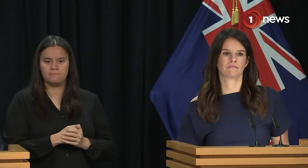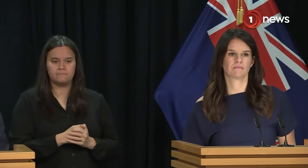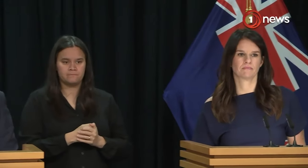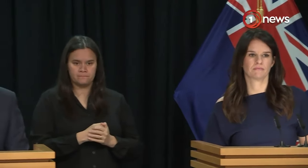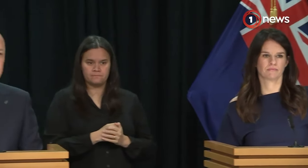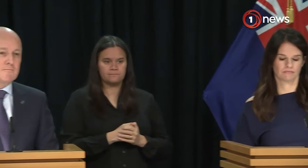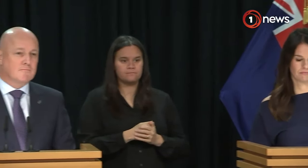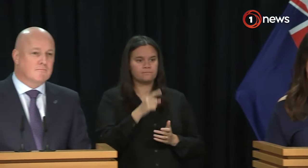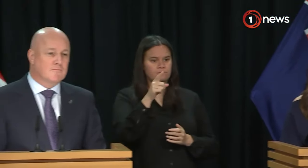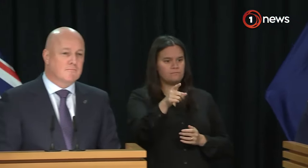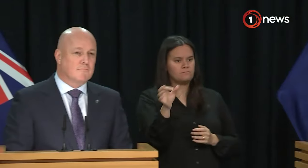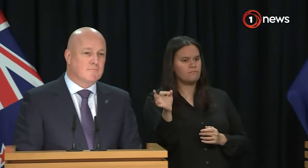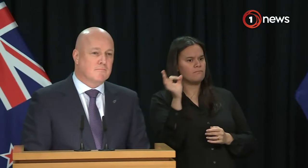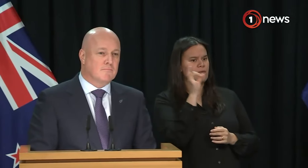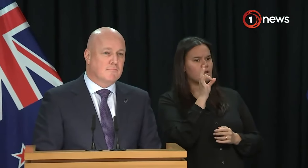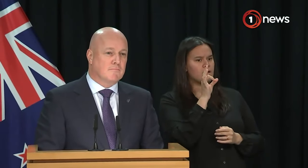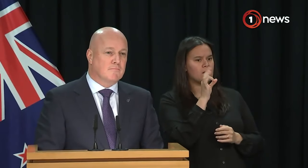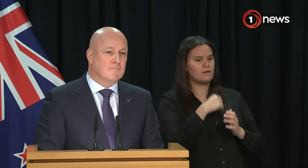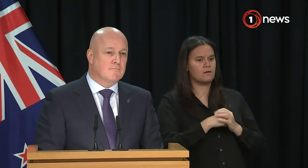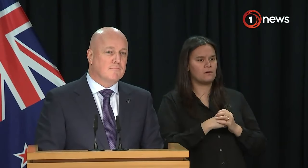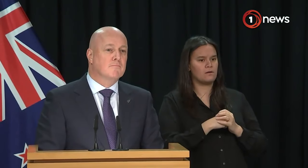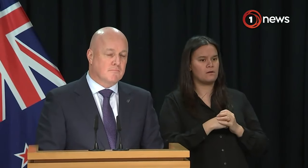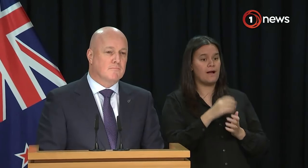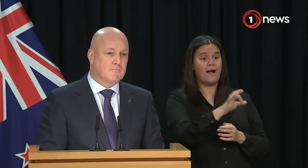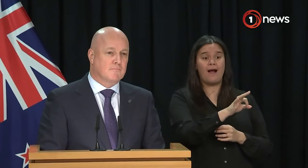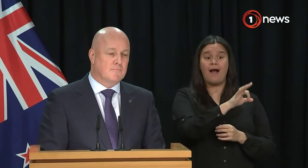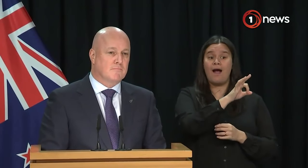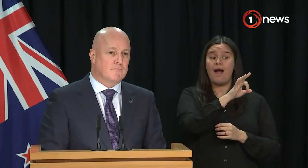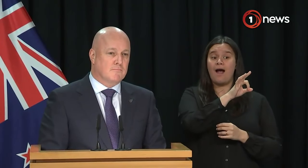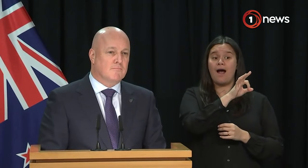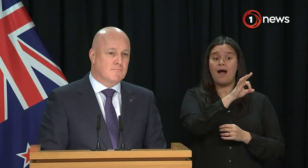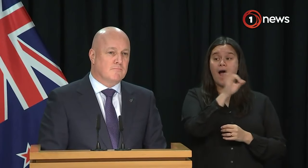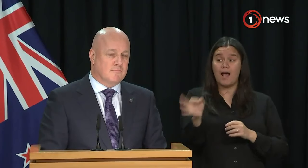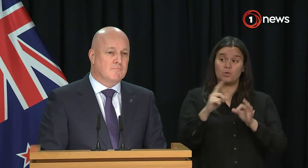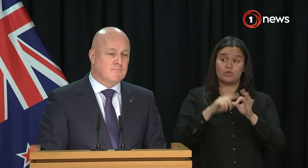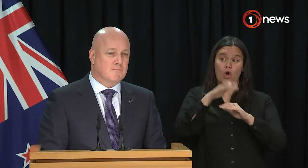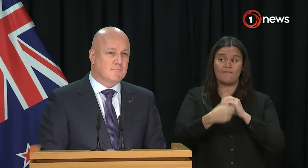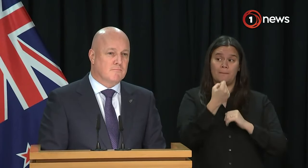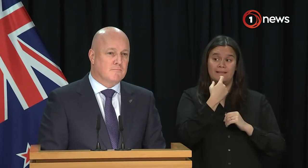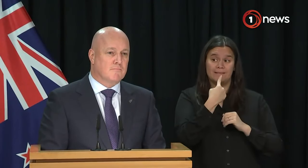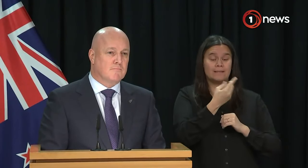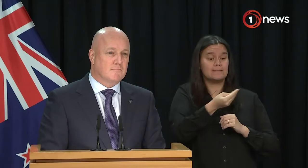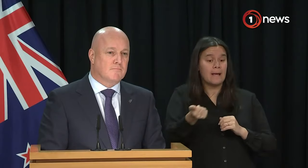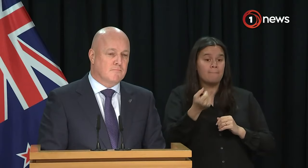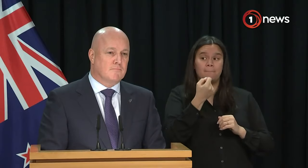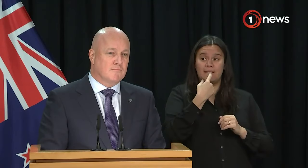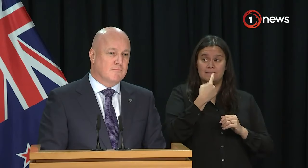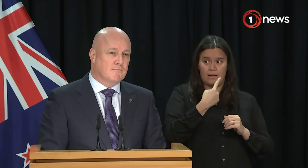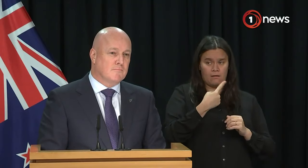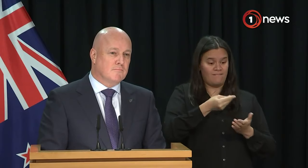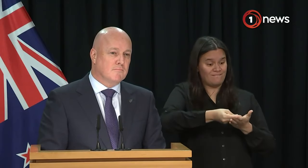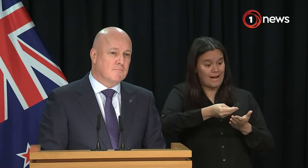options for investment list, including some of the drugs that National promised to fund in the election campaign for cancer.